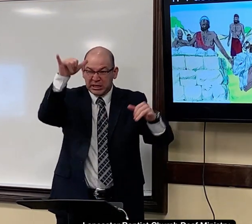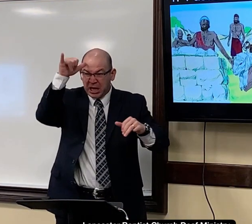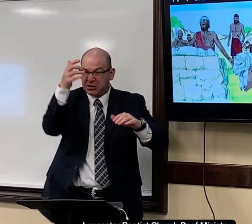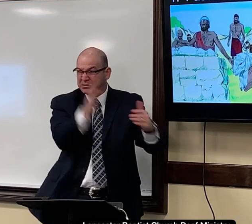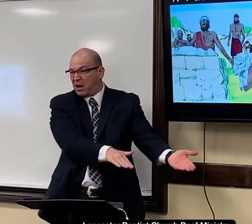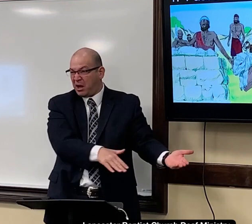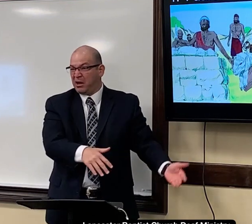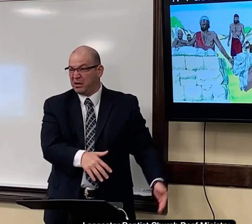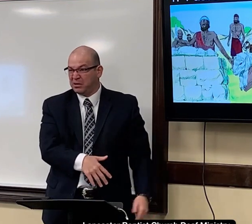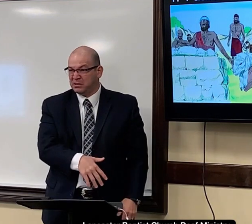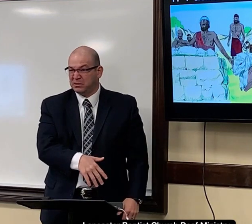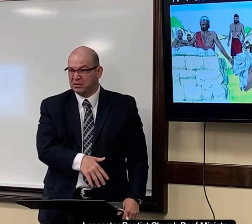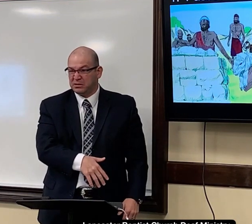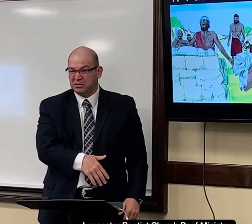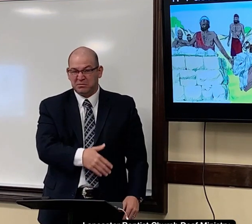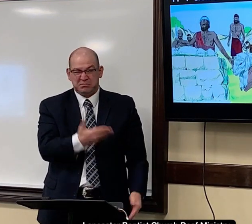that all the cattle died